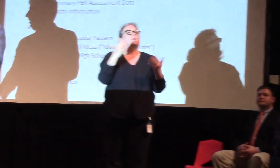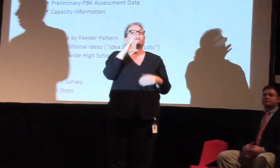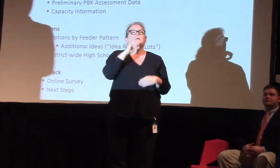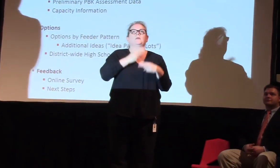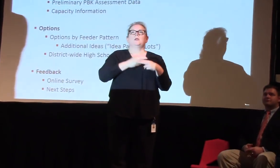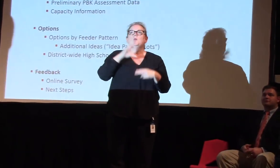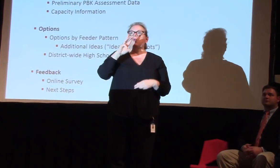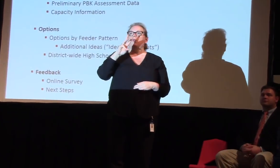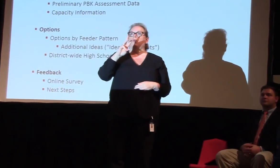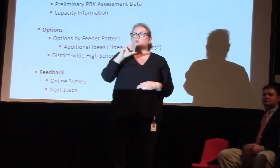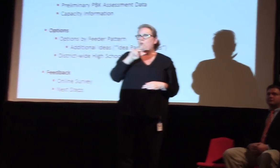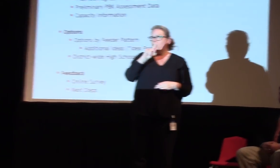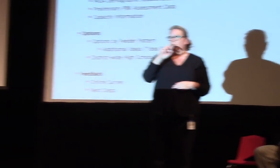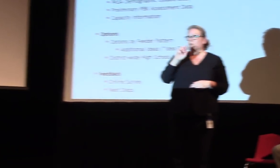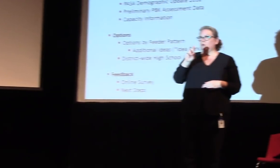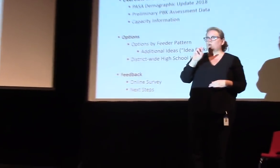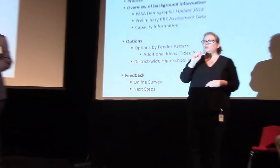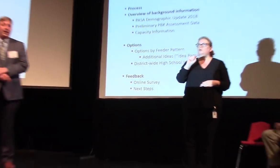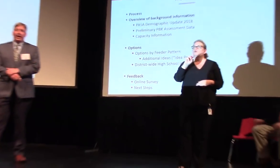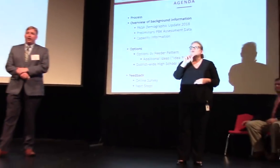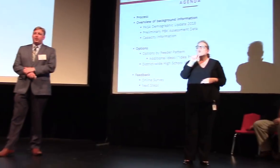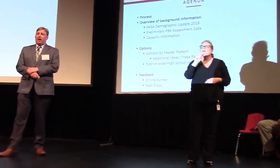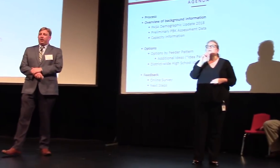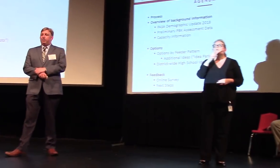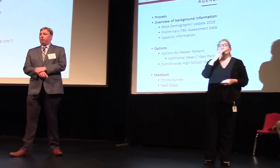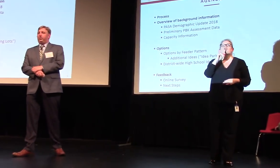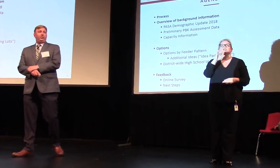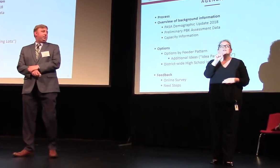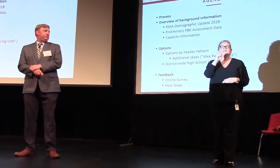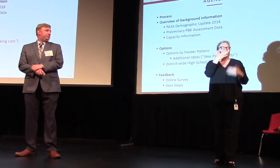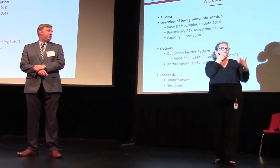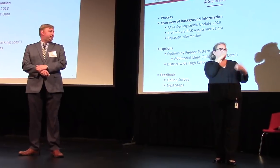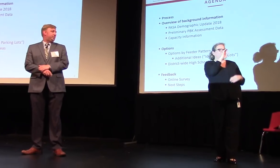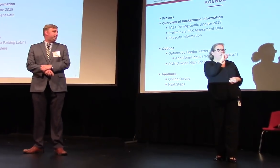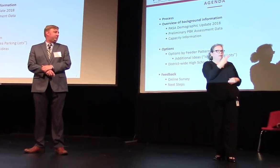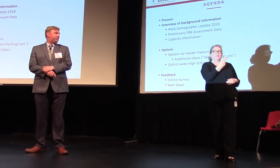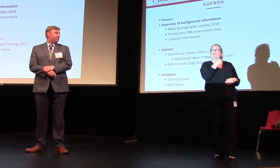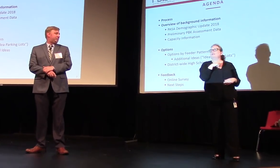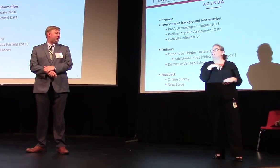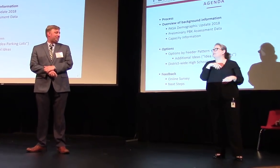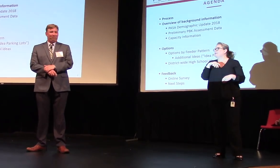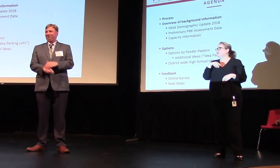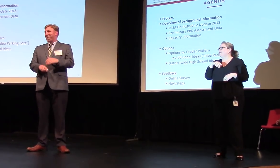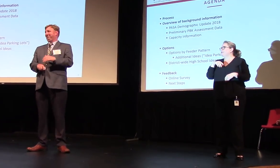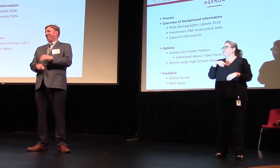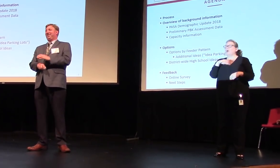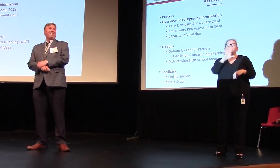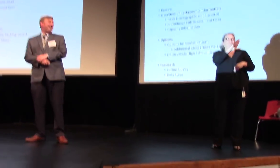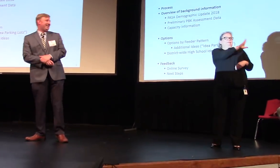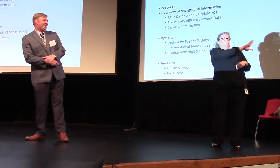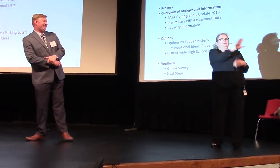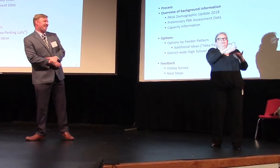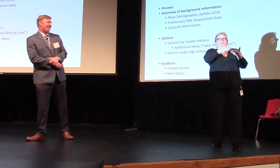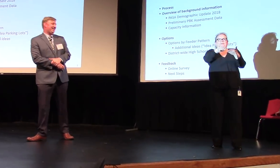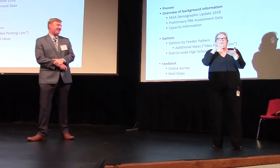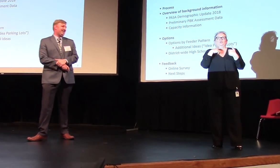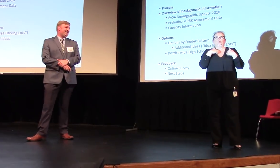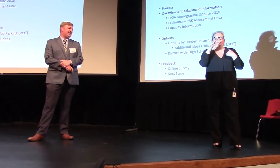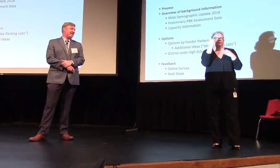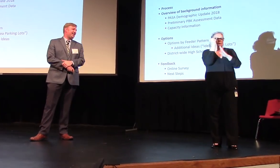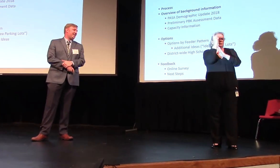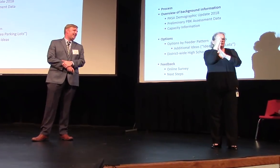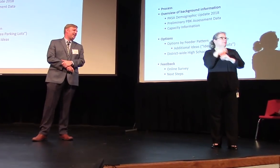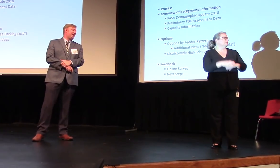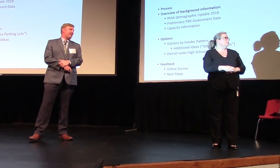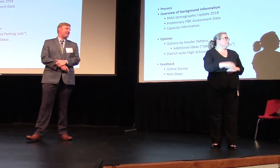Okay. Thank you Beth. Again I'm Scott Leopold. Scott, I'm going to stop you just a second, I'm so sorry. I would be remiss if I did not